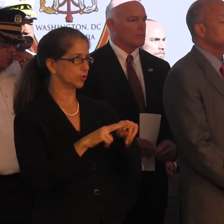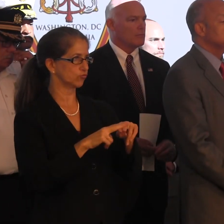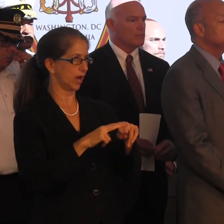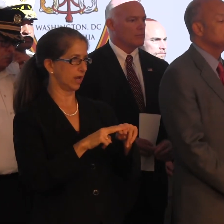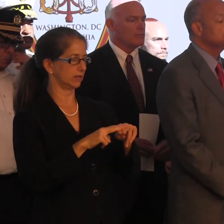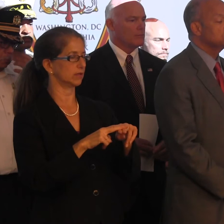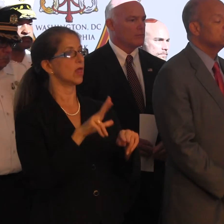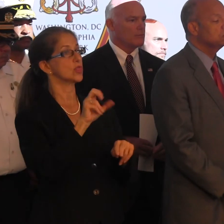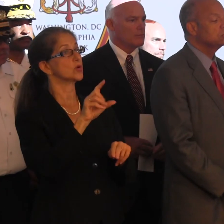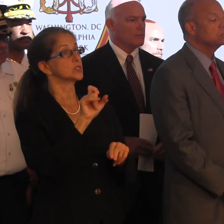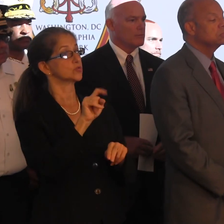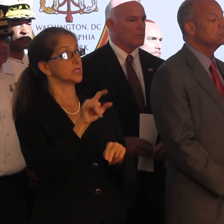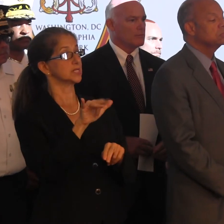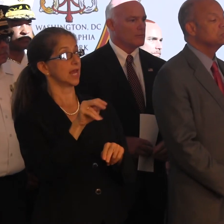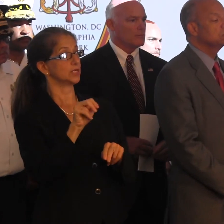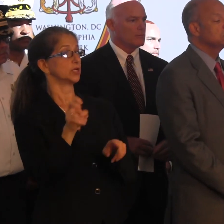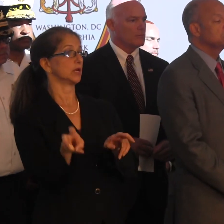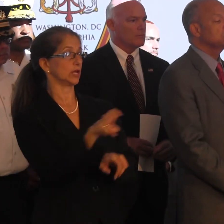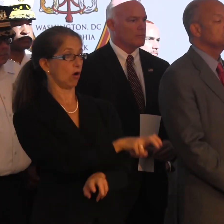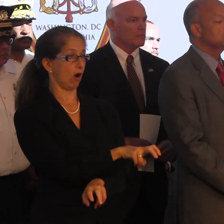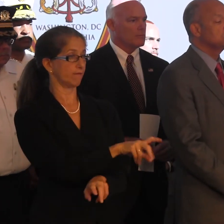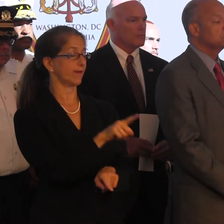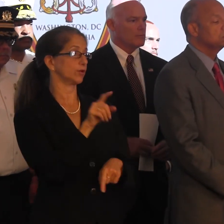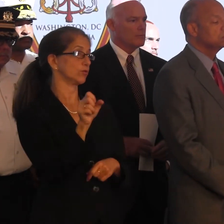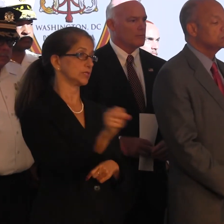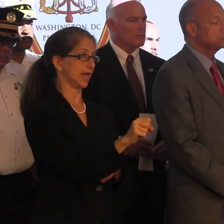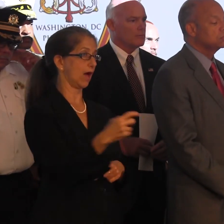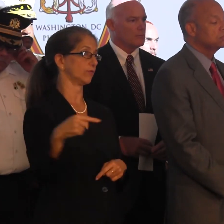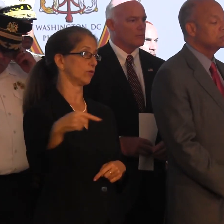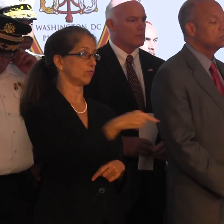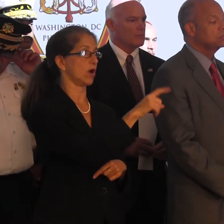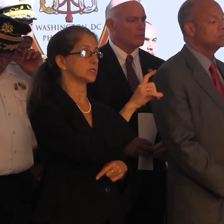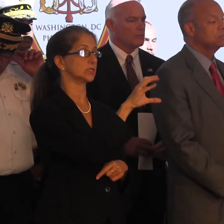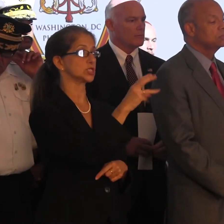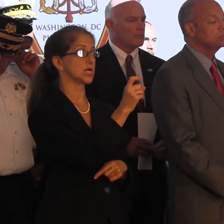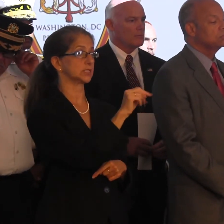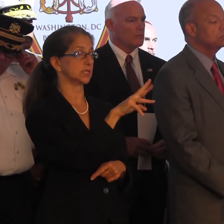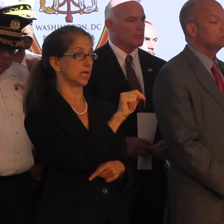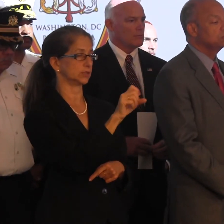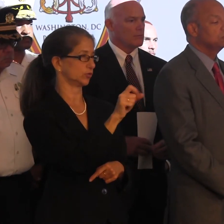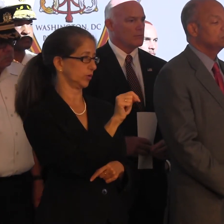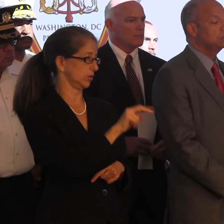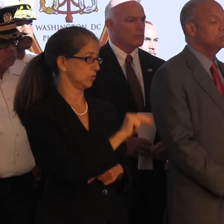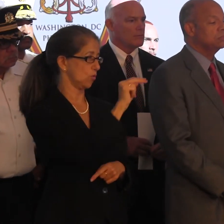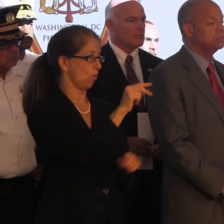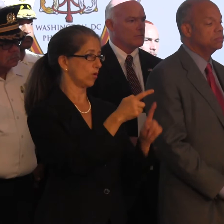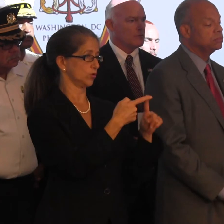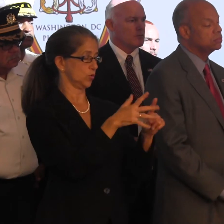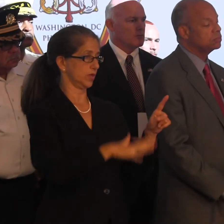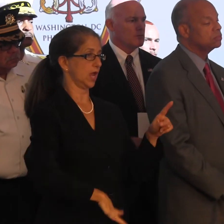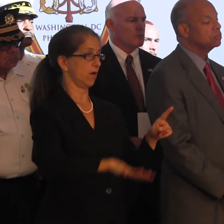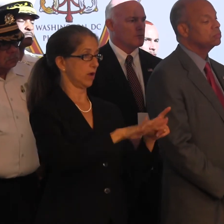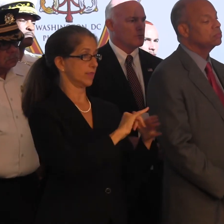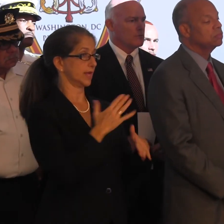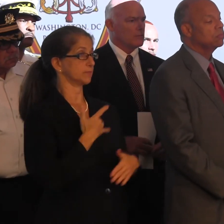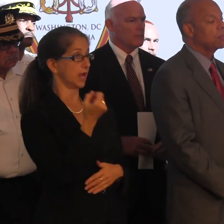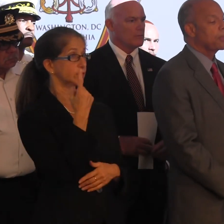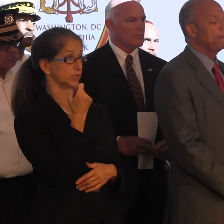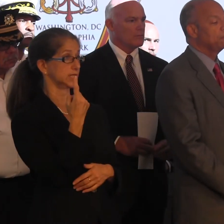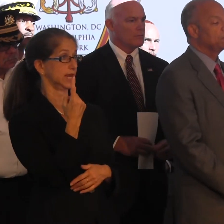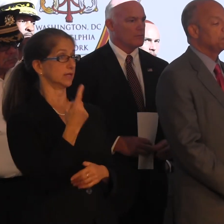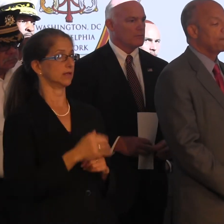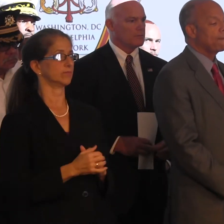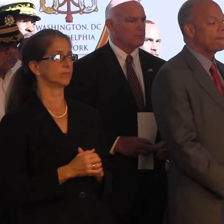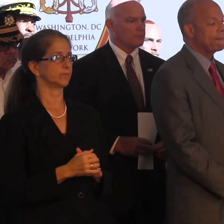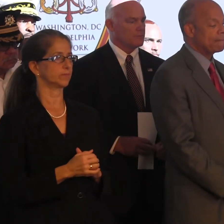They get off the 30th Street Station. They're going to have to go south and go across Chestnut Street and then north, I guess, toward the ground, is my understanding how this works.